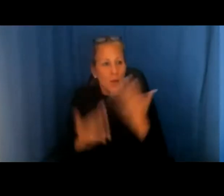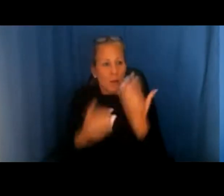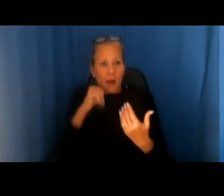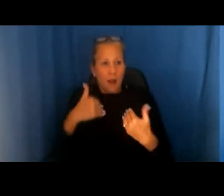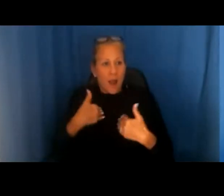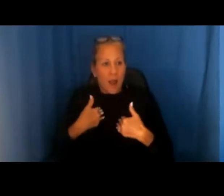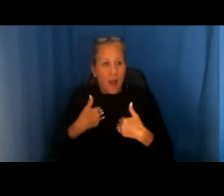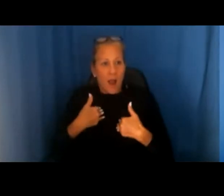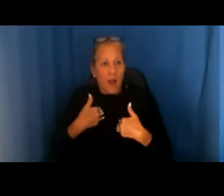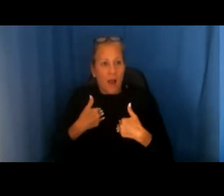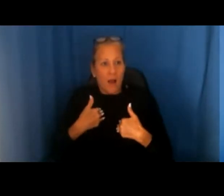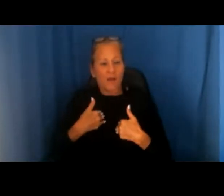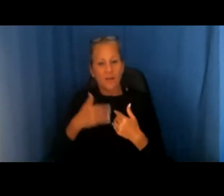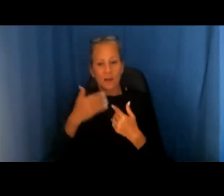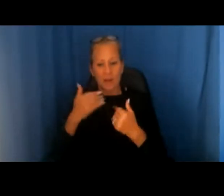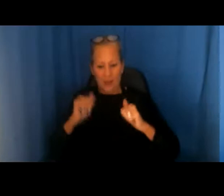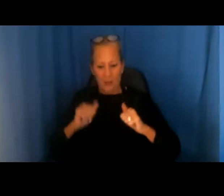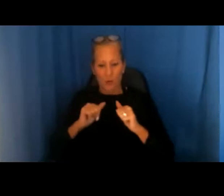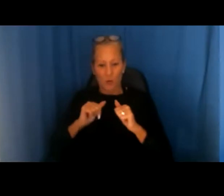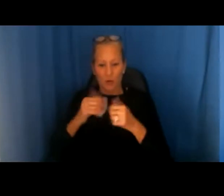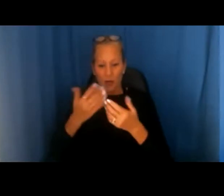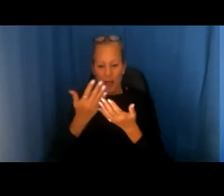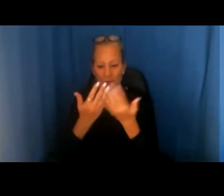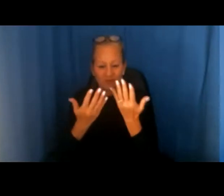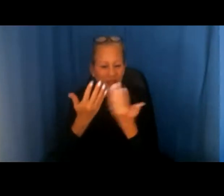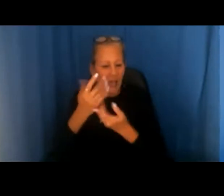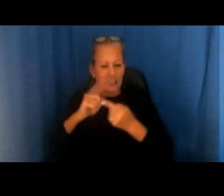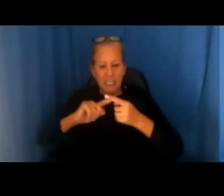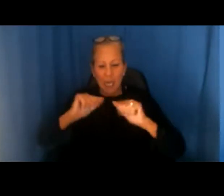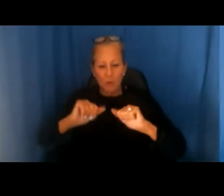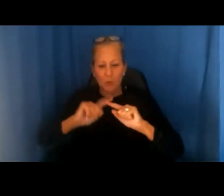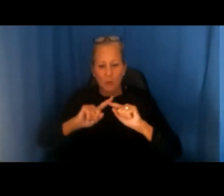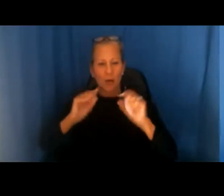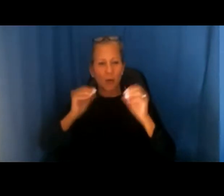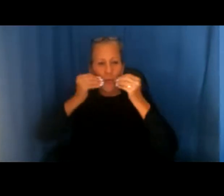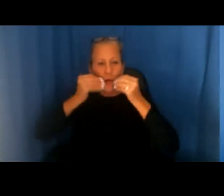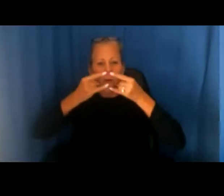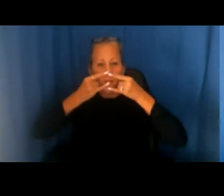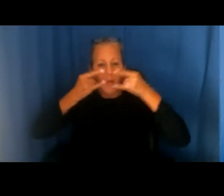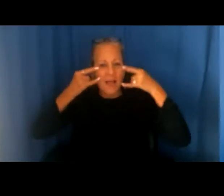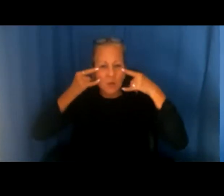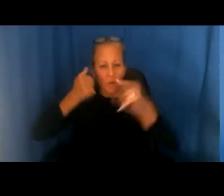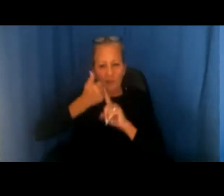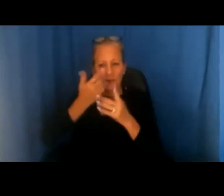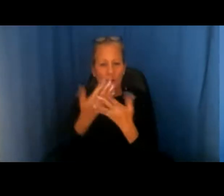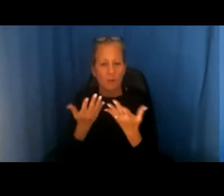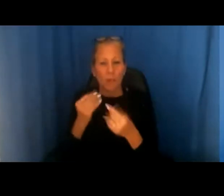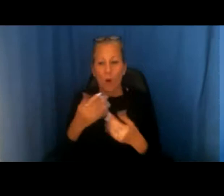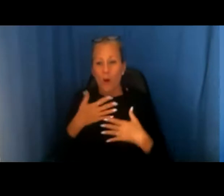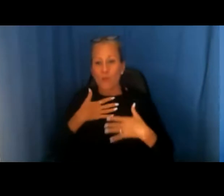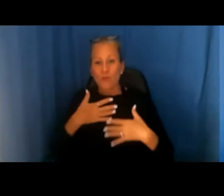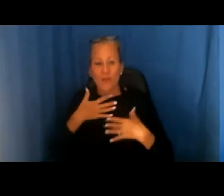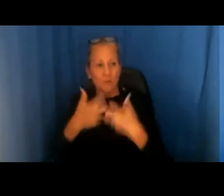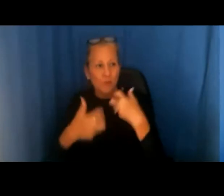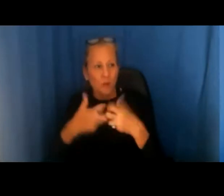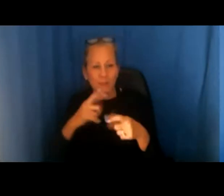have the manual dexterity to put on a mask or they may have a disability that limits their ability to breathe and they may not be